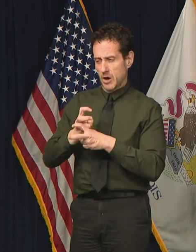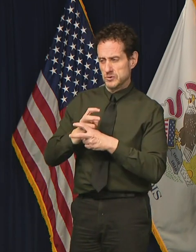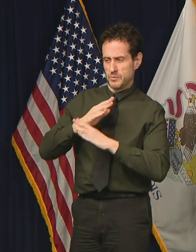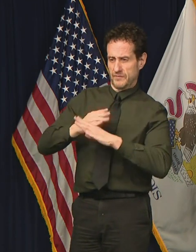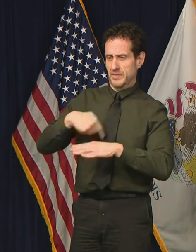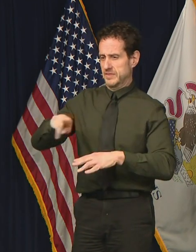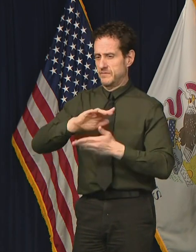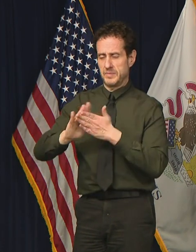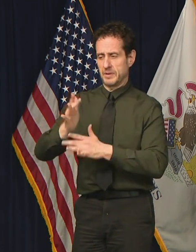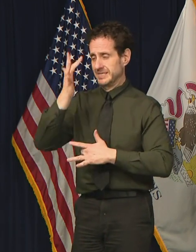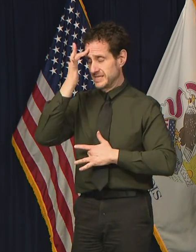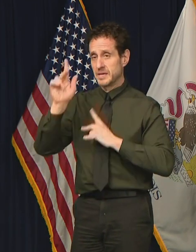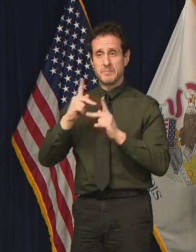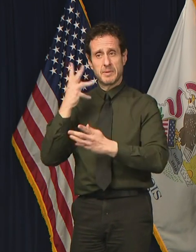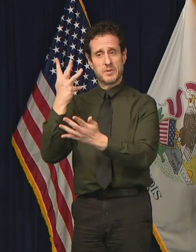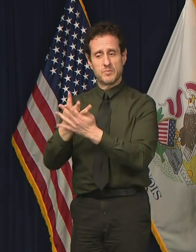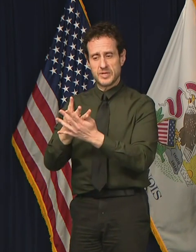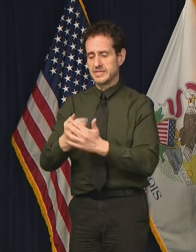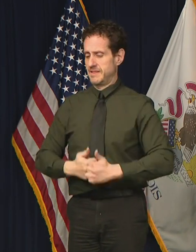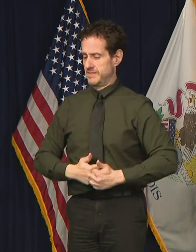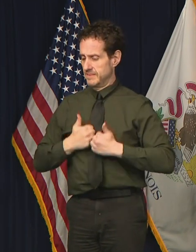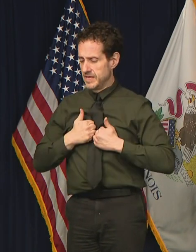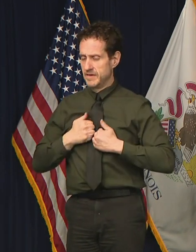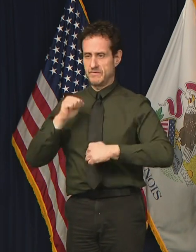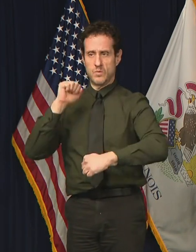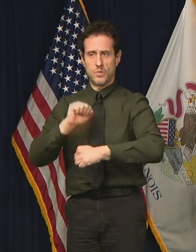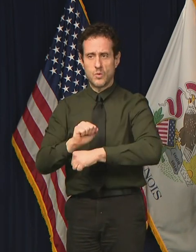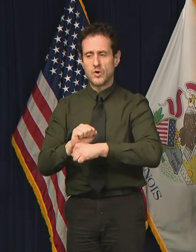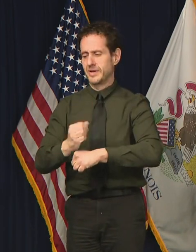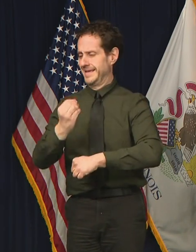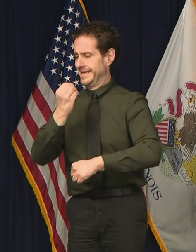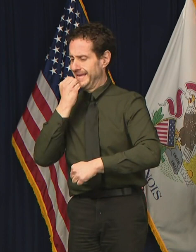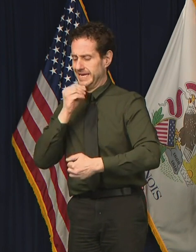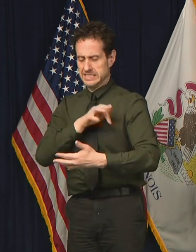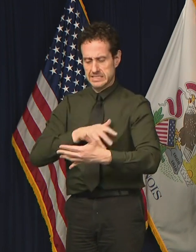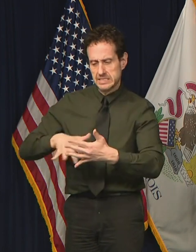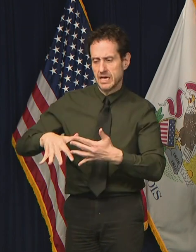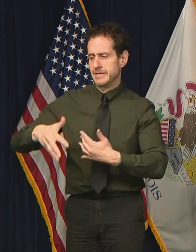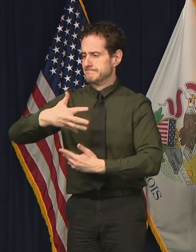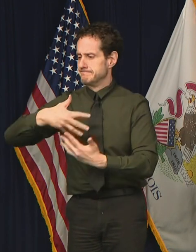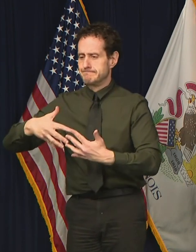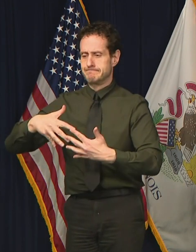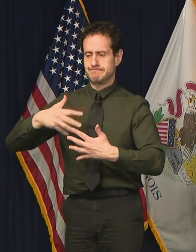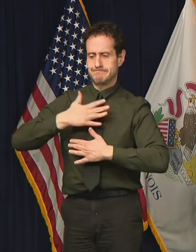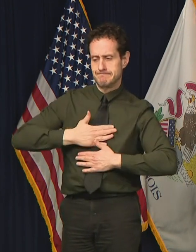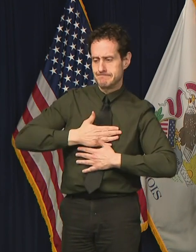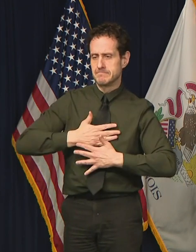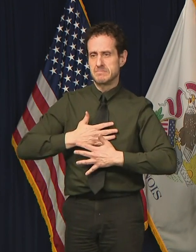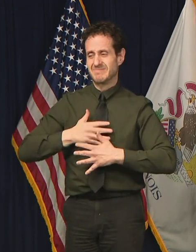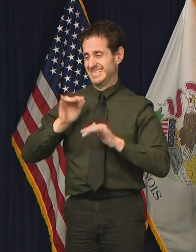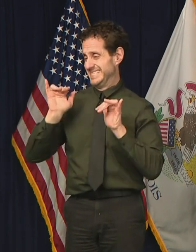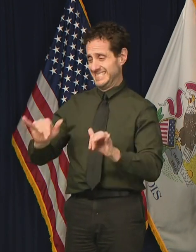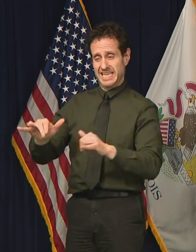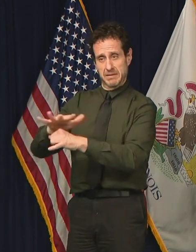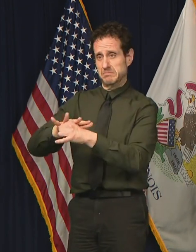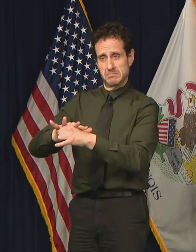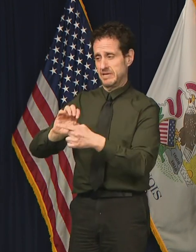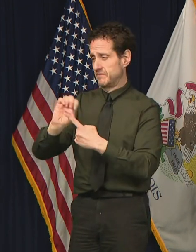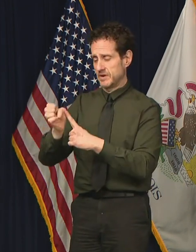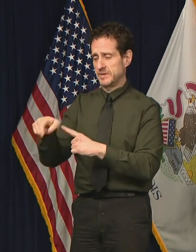live and work and eat and study and recreate all within that same environment,